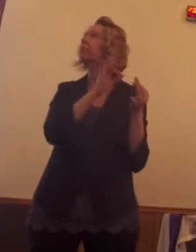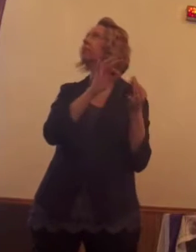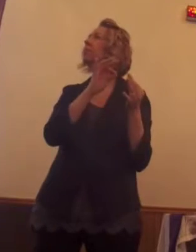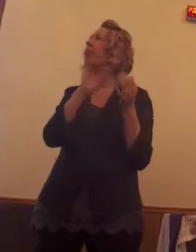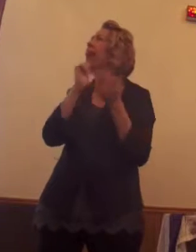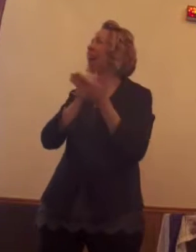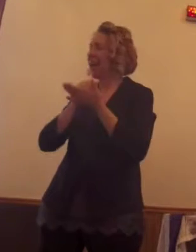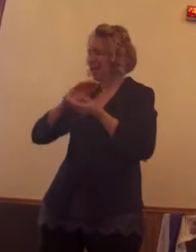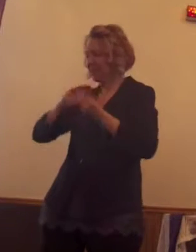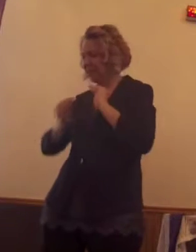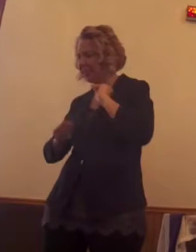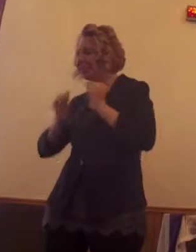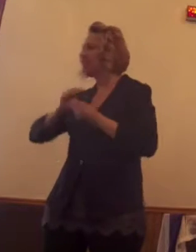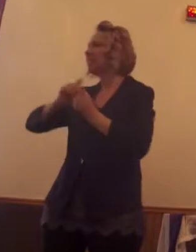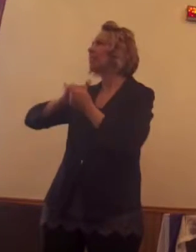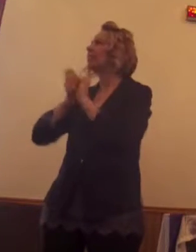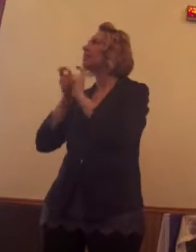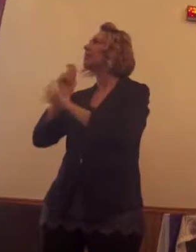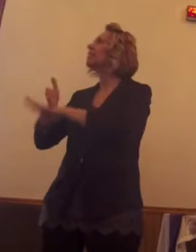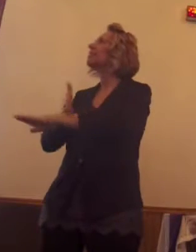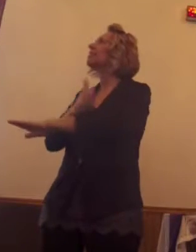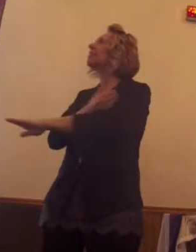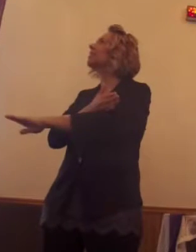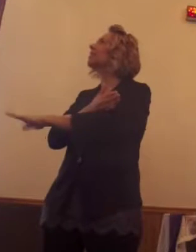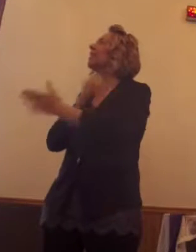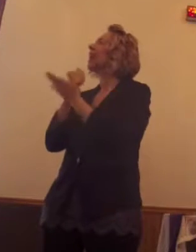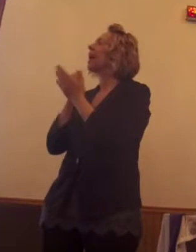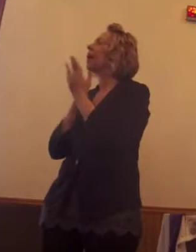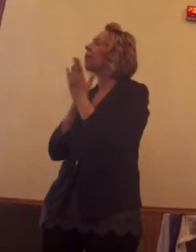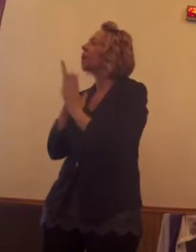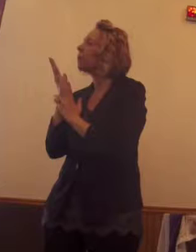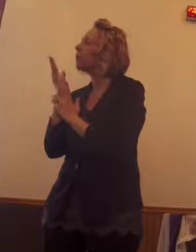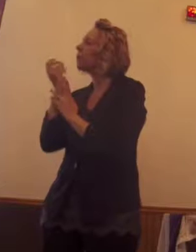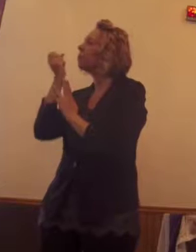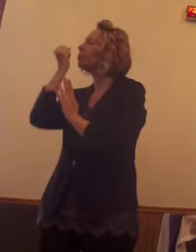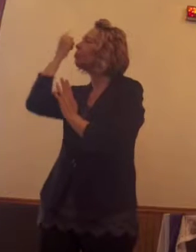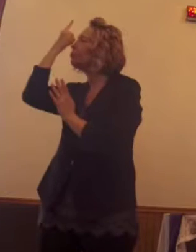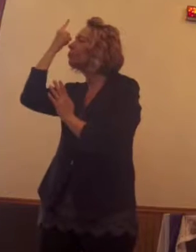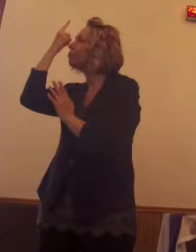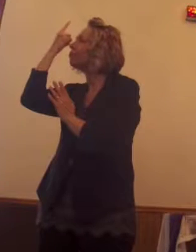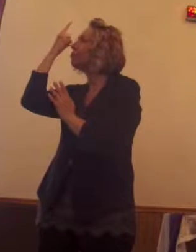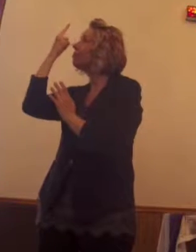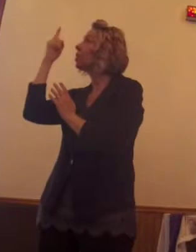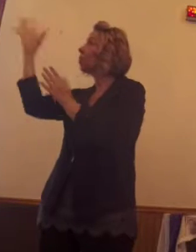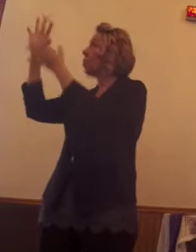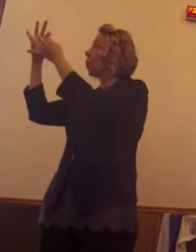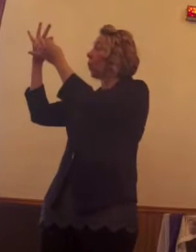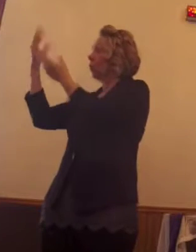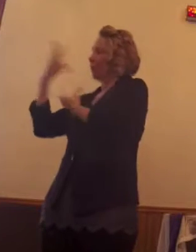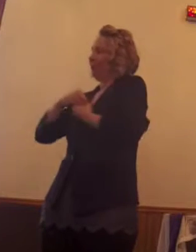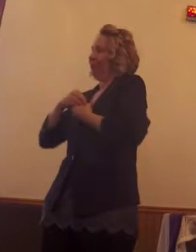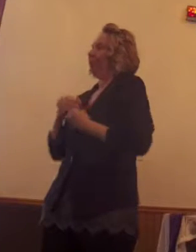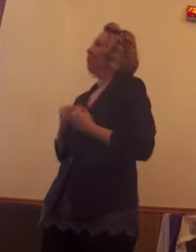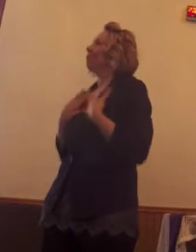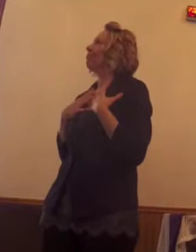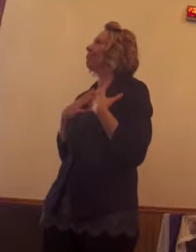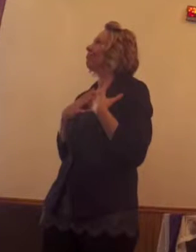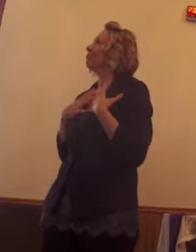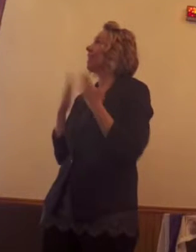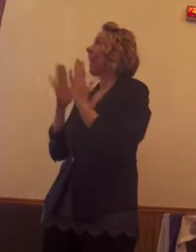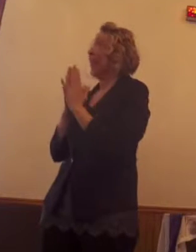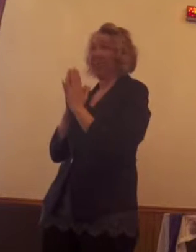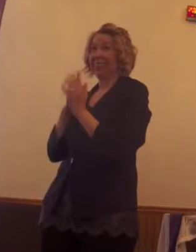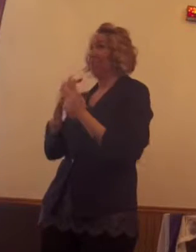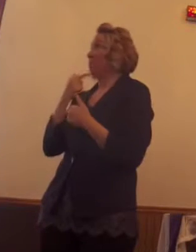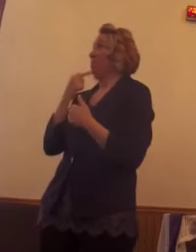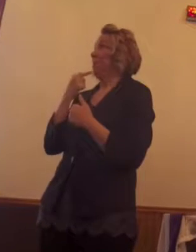us and mold us and transform us and guide us through this message and let these words come to life within us. So I ask now that you